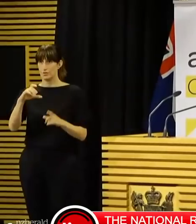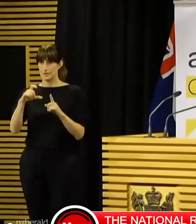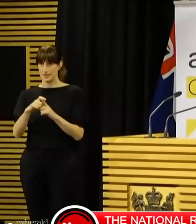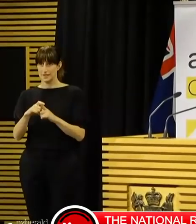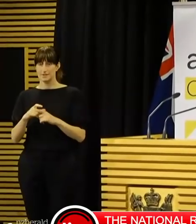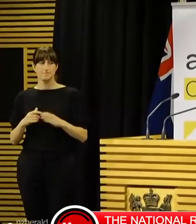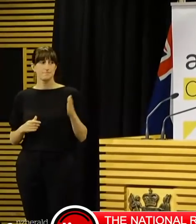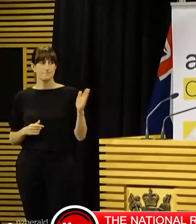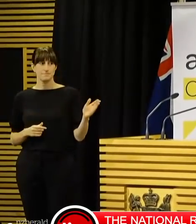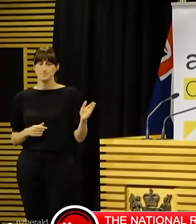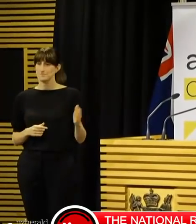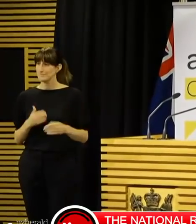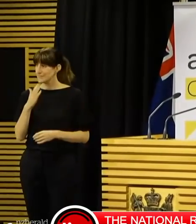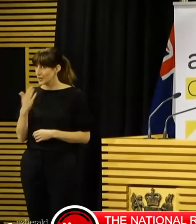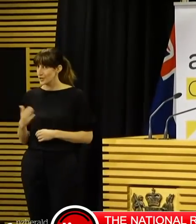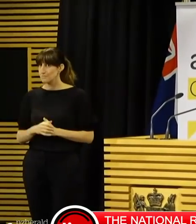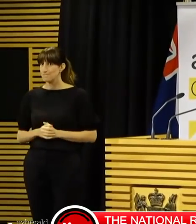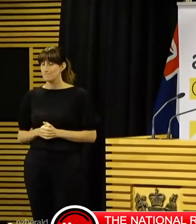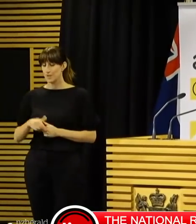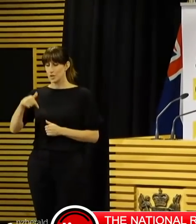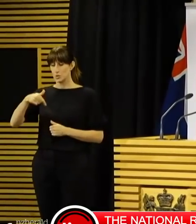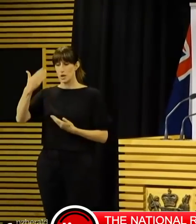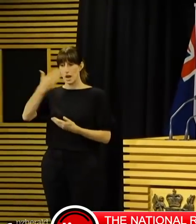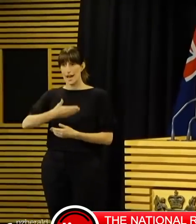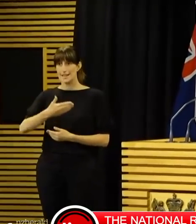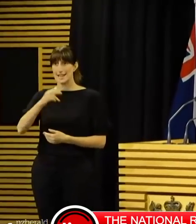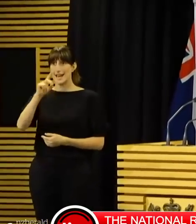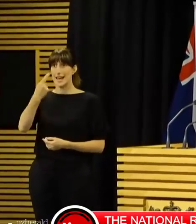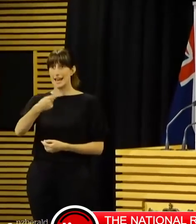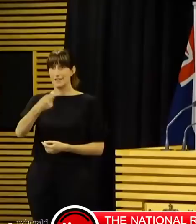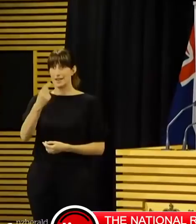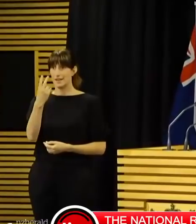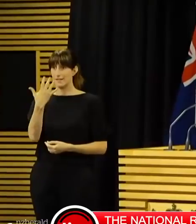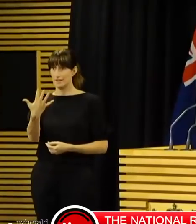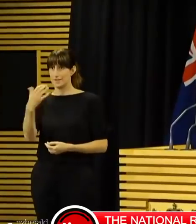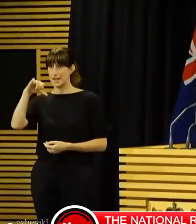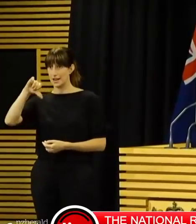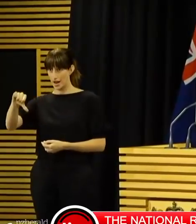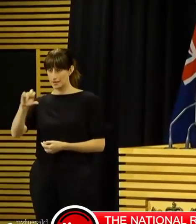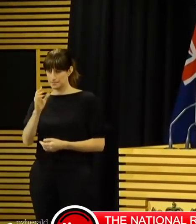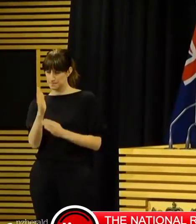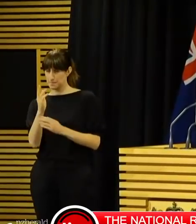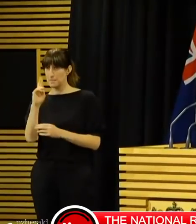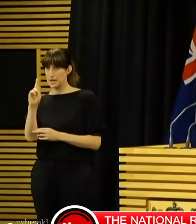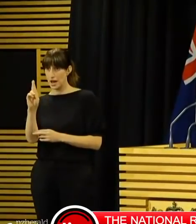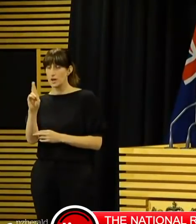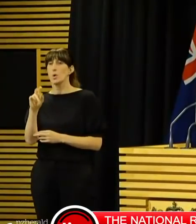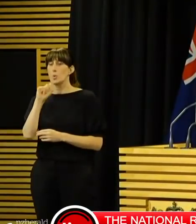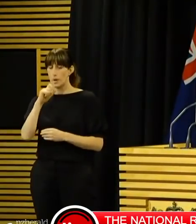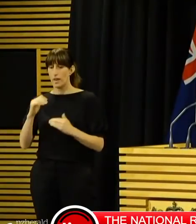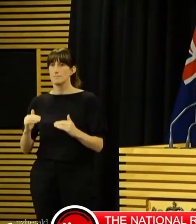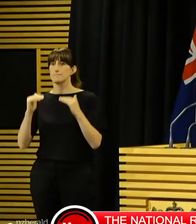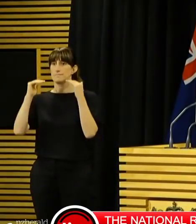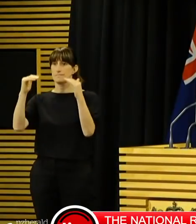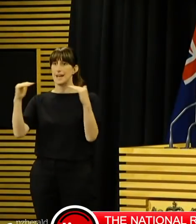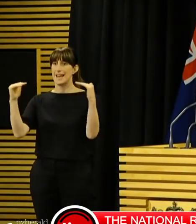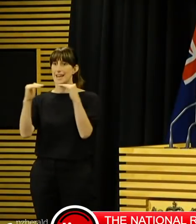As you know from 11.59 tonight we will be in National Alert Level 4, our National Elimination Phase. This means